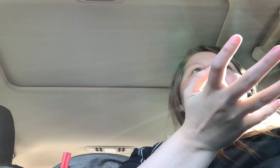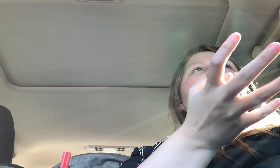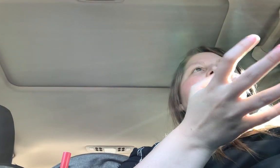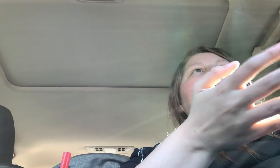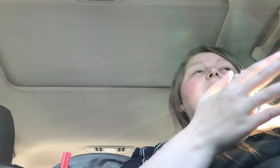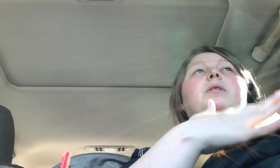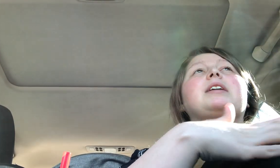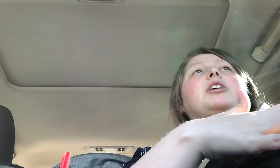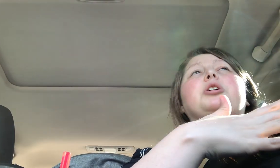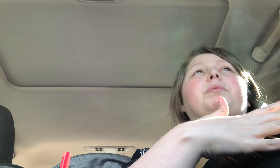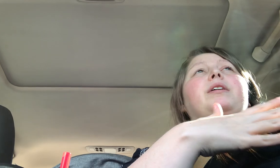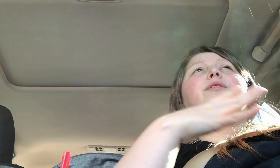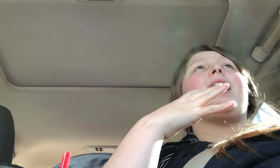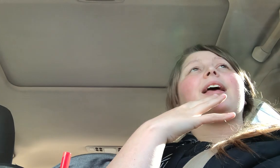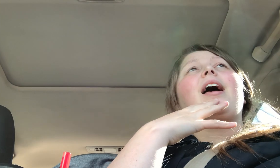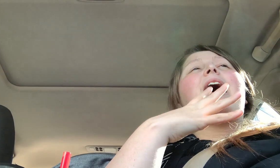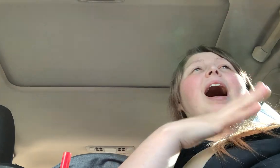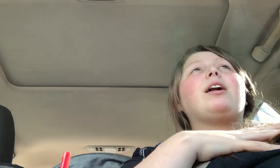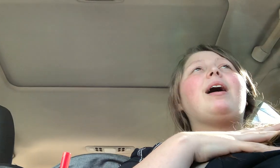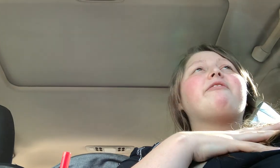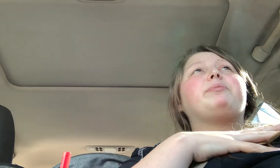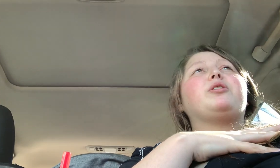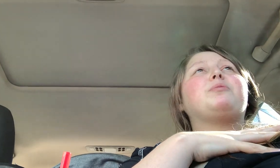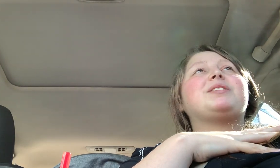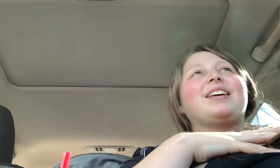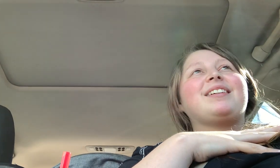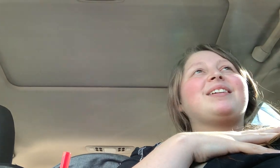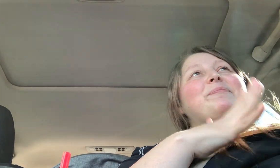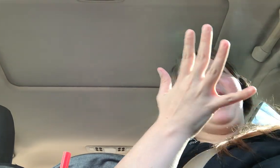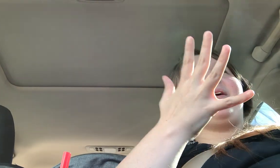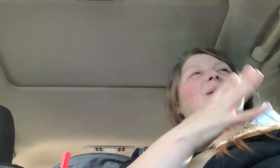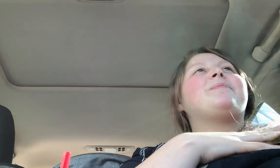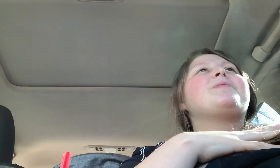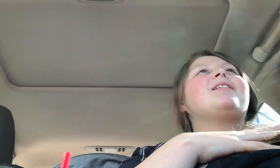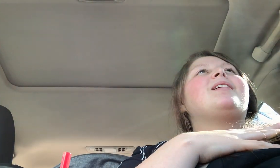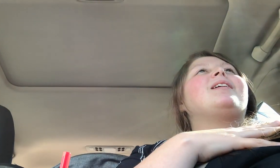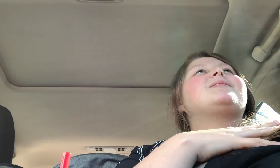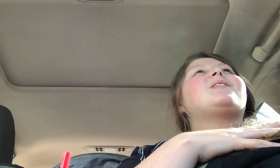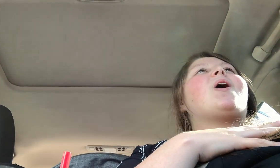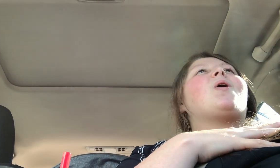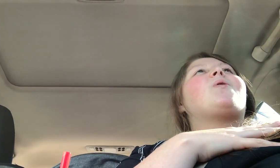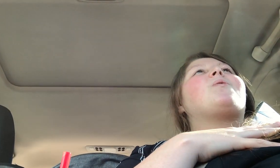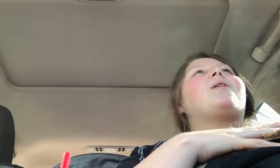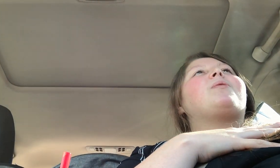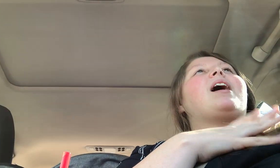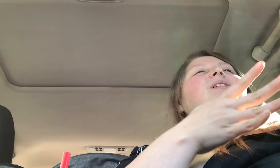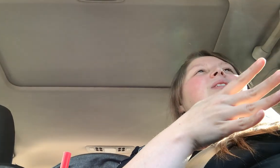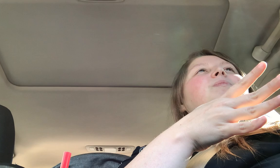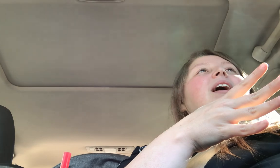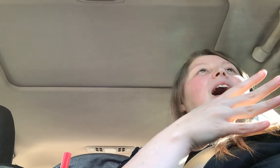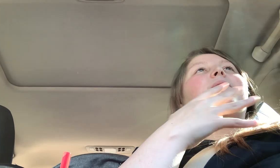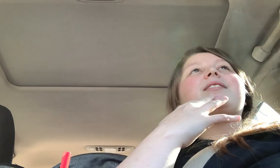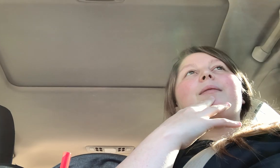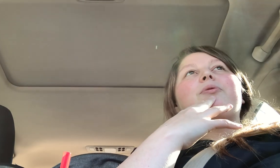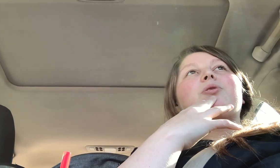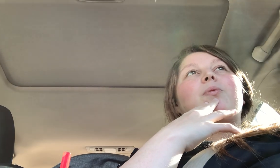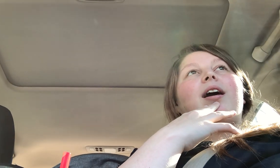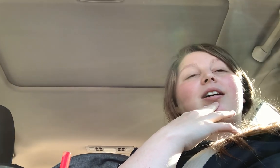obviously, but it was actually pretty flat. Like I don't have boobs at all. So when I lost weight, I was able to wear a